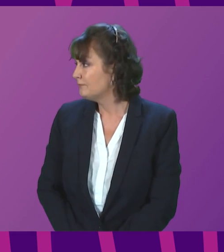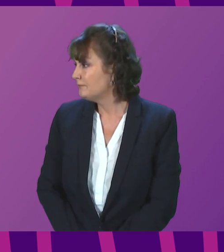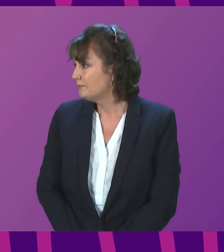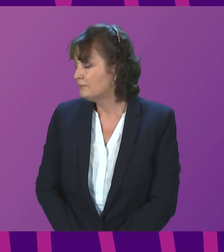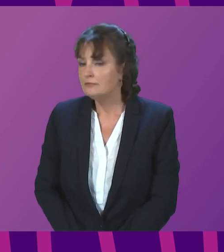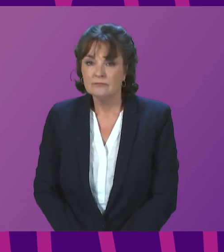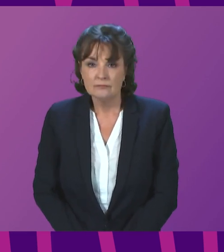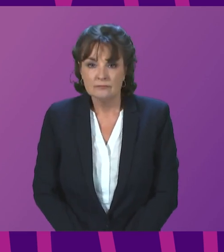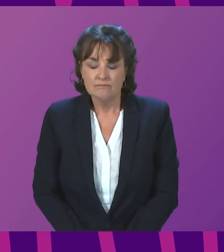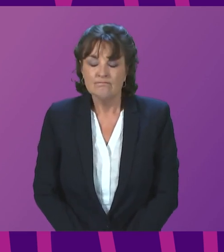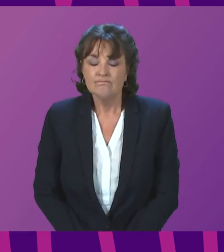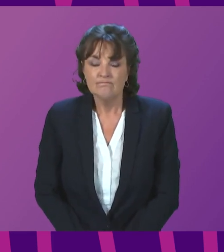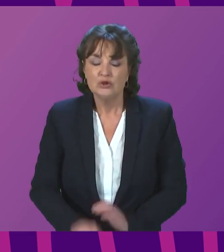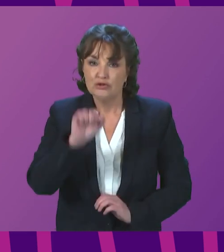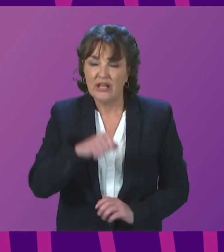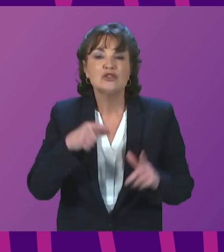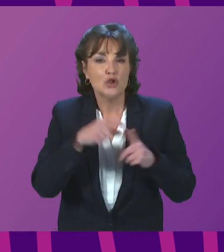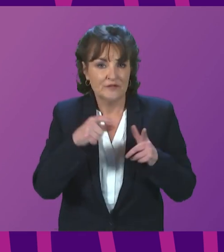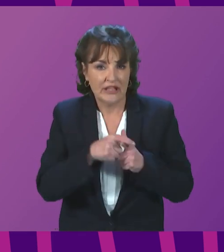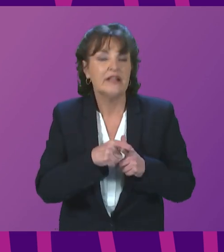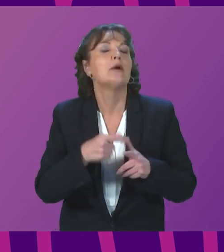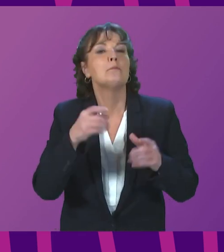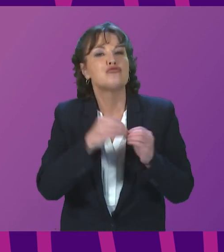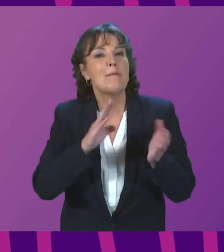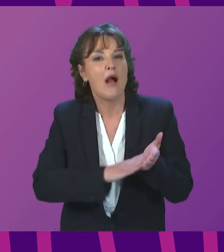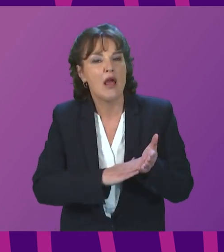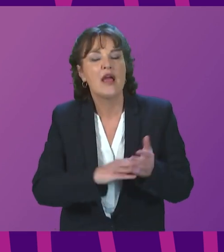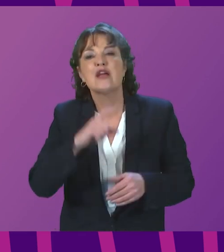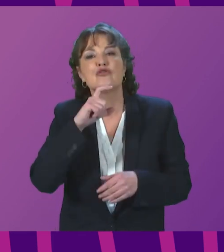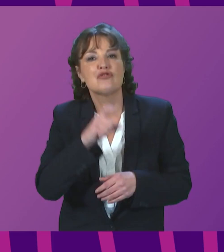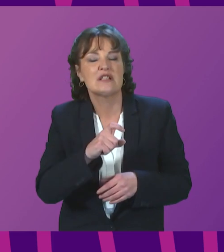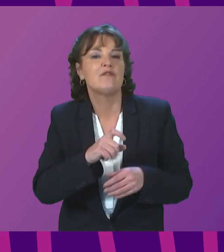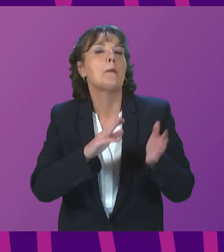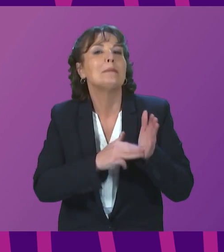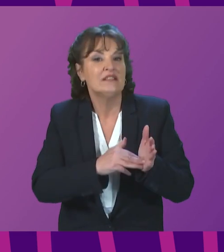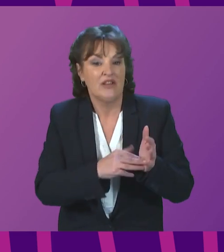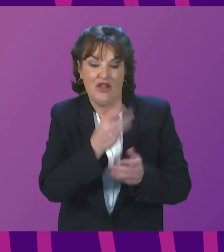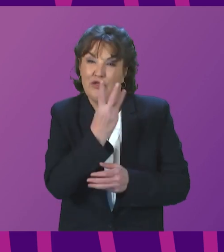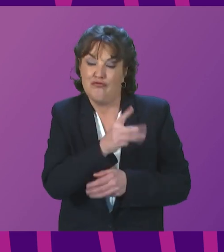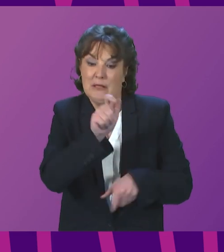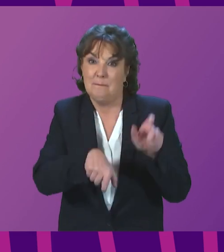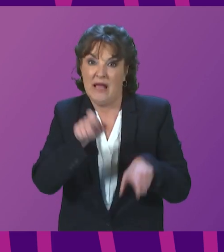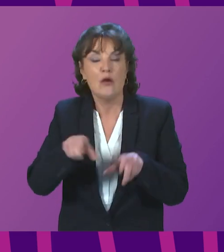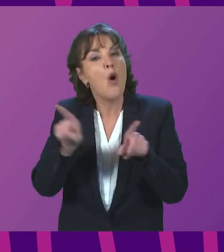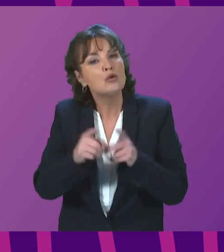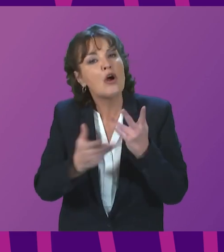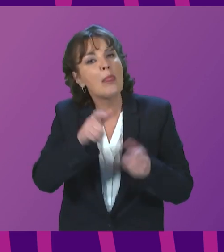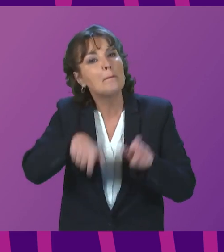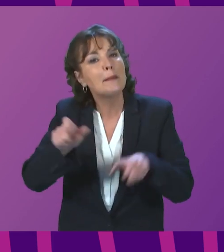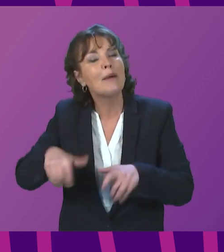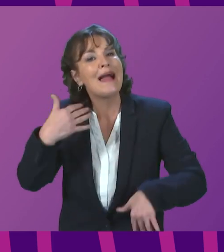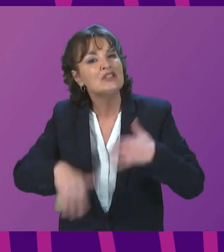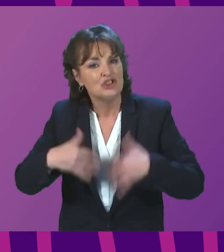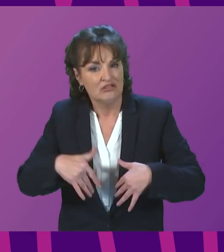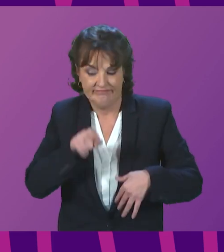today with the family and friends of Donald Diney, Brett McCulloch and Christopher Stookbury, indeed all those who were injured and affected